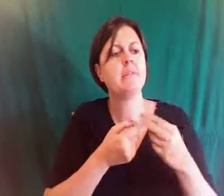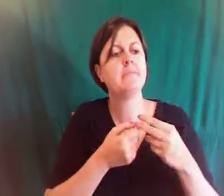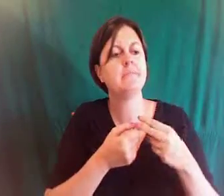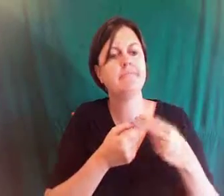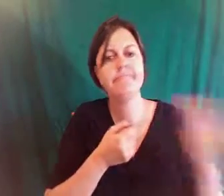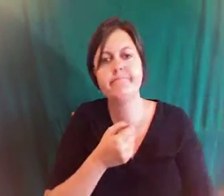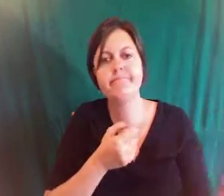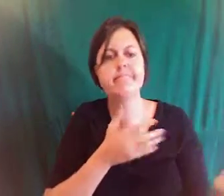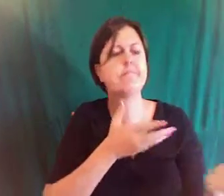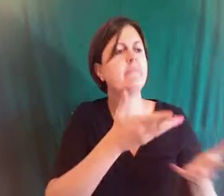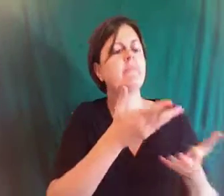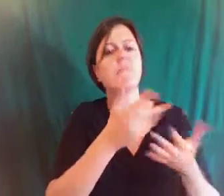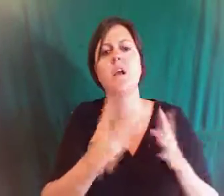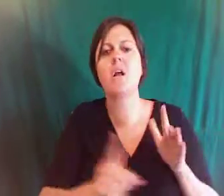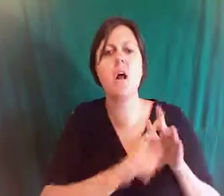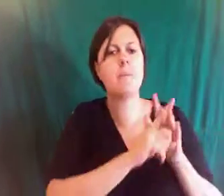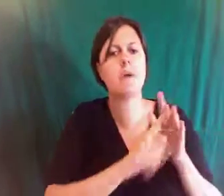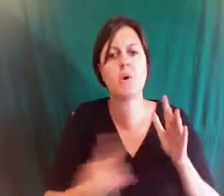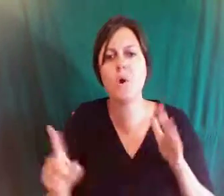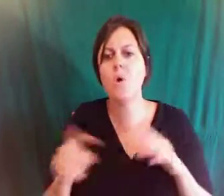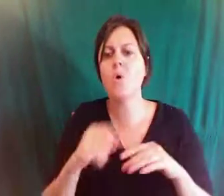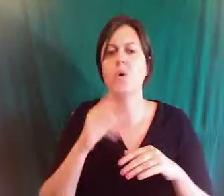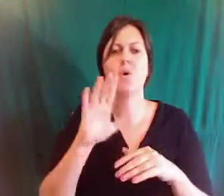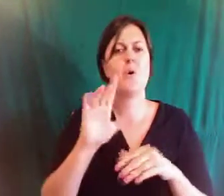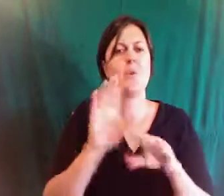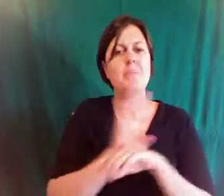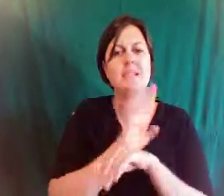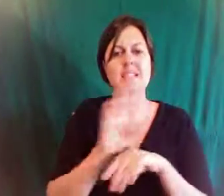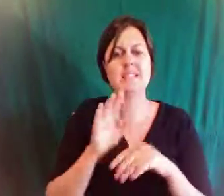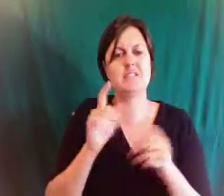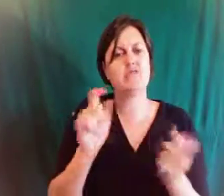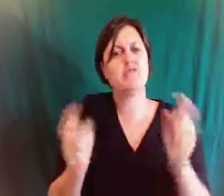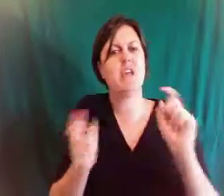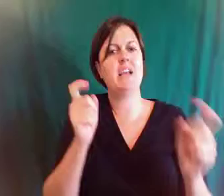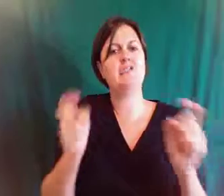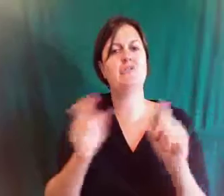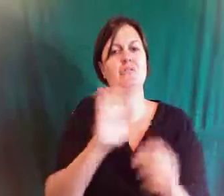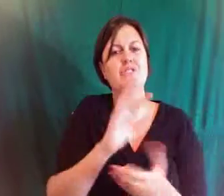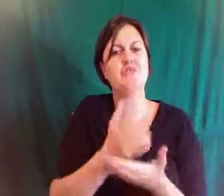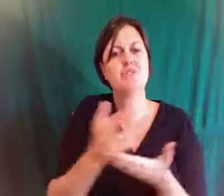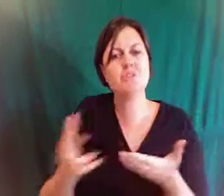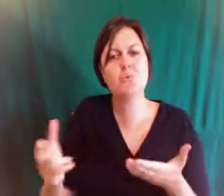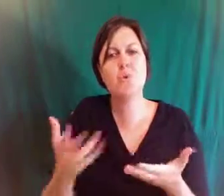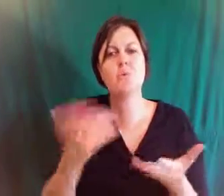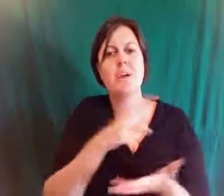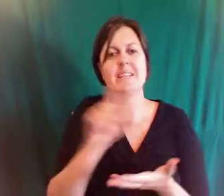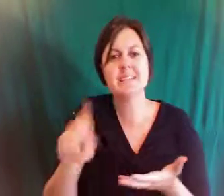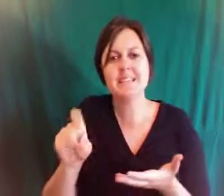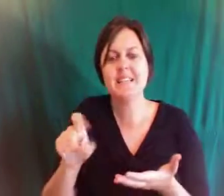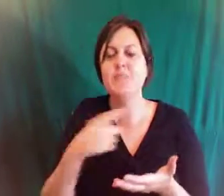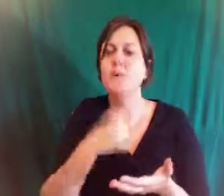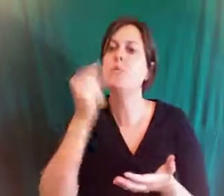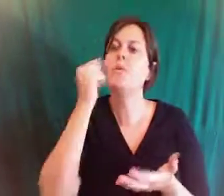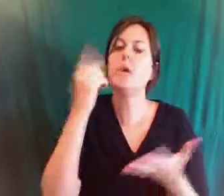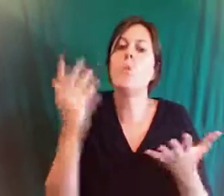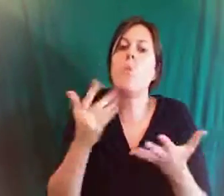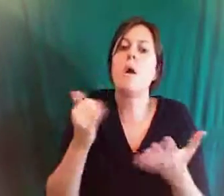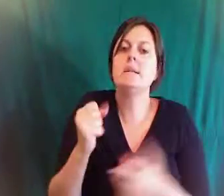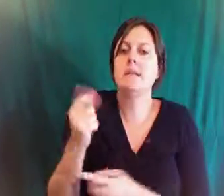finding like you mentioned earlier what's the particular gift that person has and then